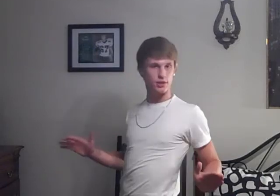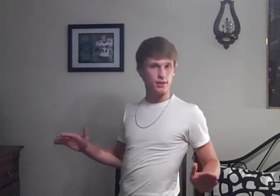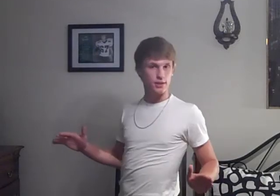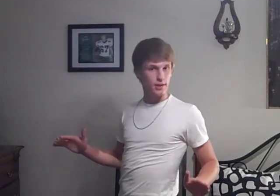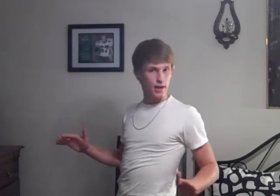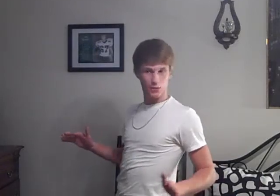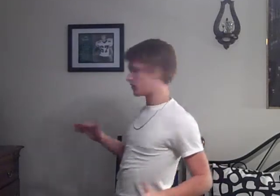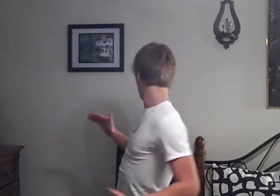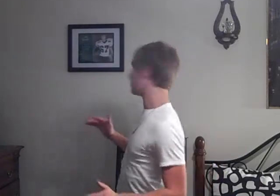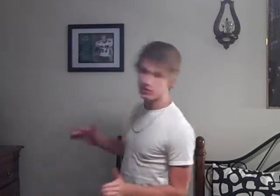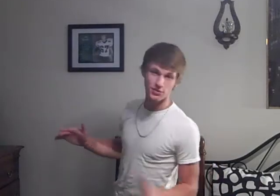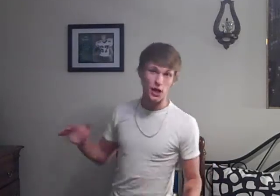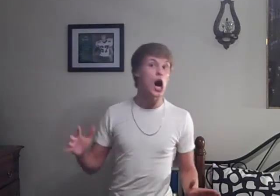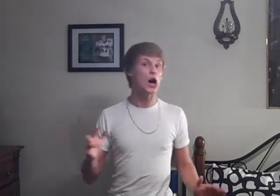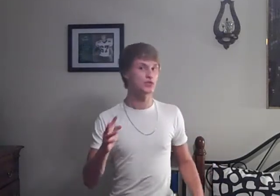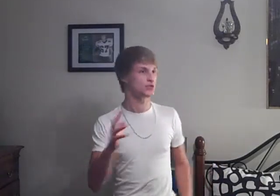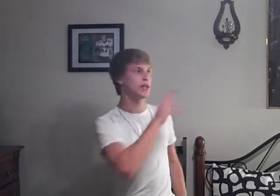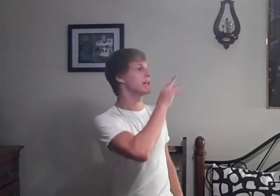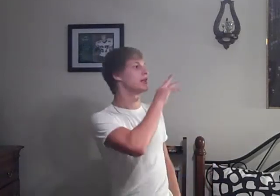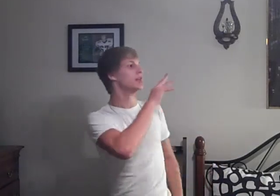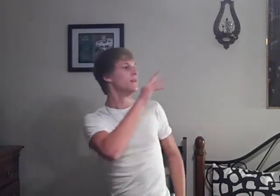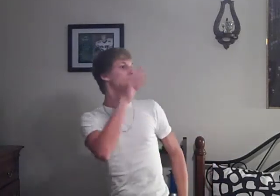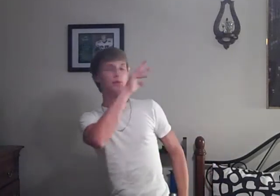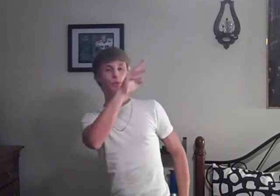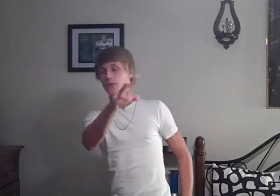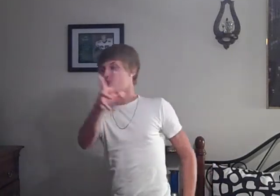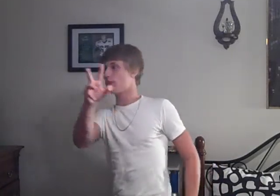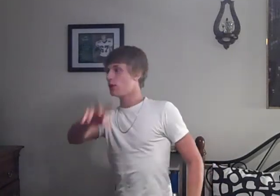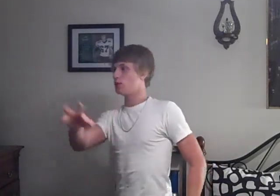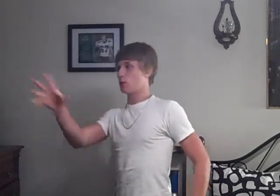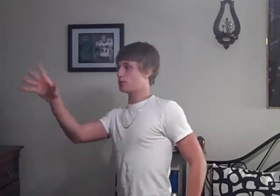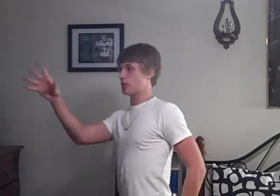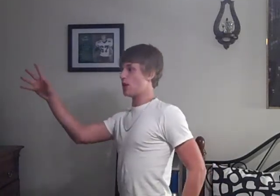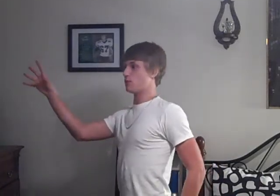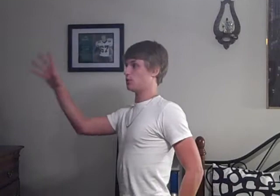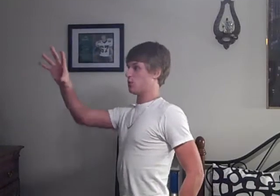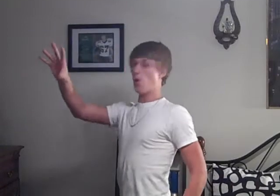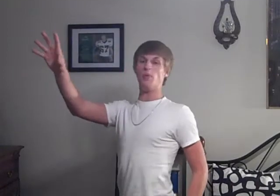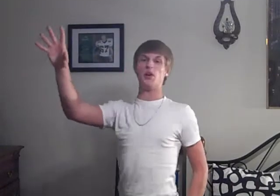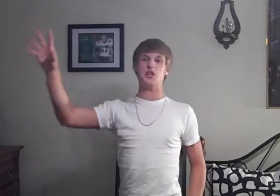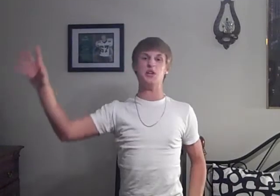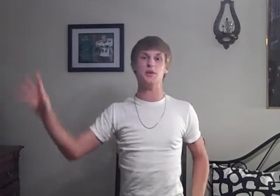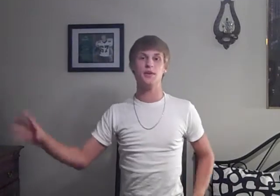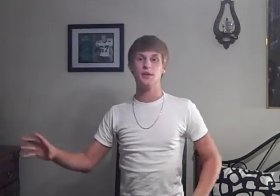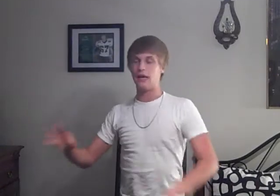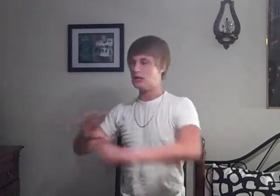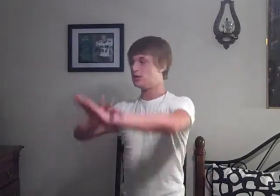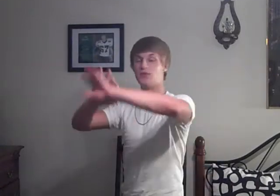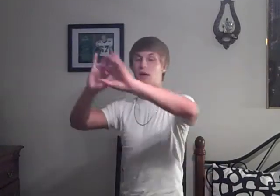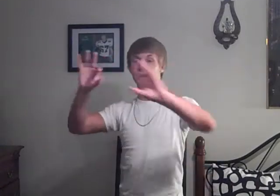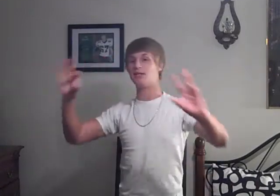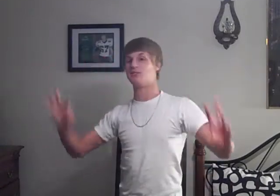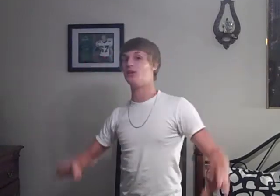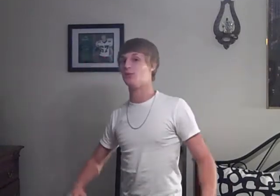And you're just lost Like There's nobody And you're just there by yourself